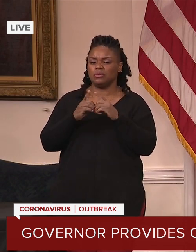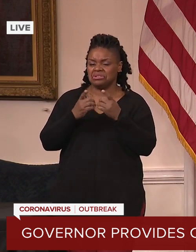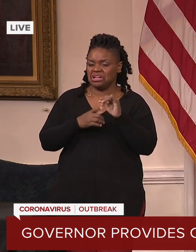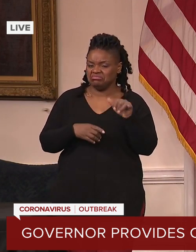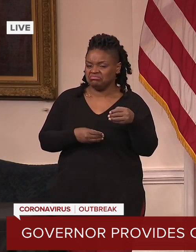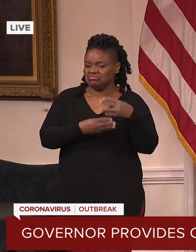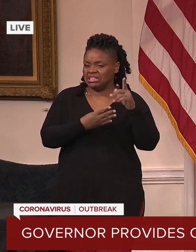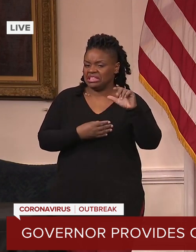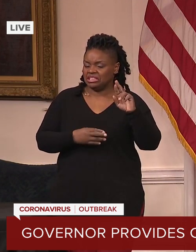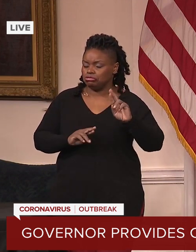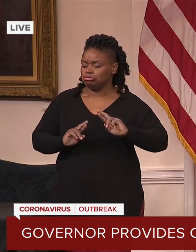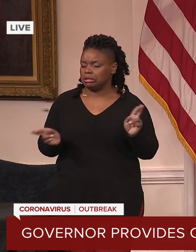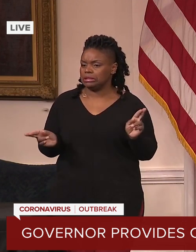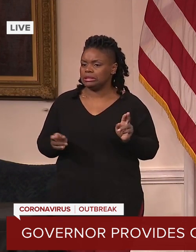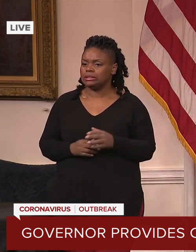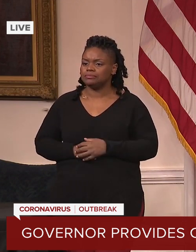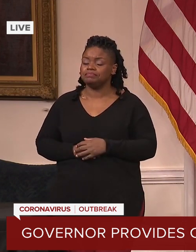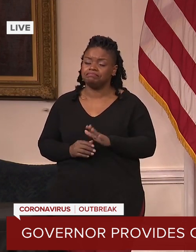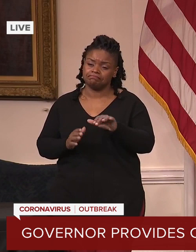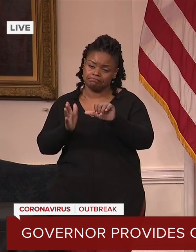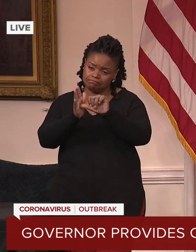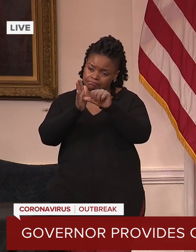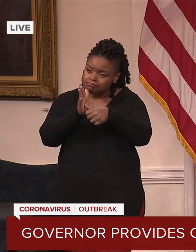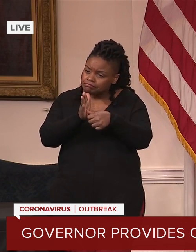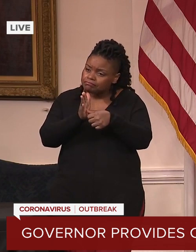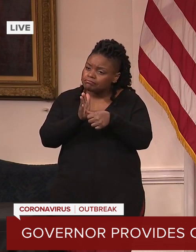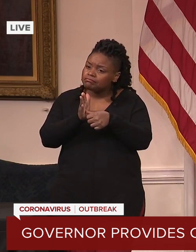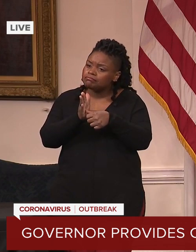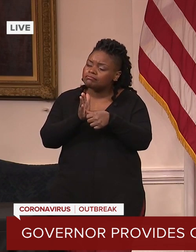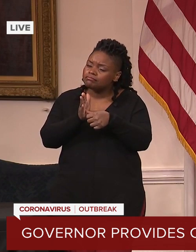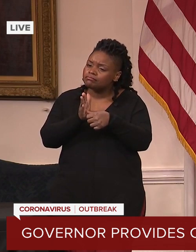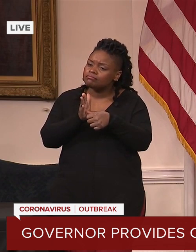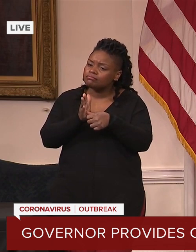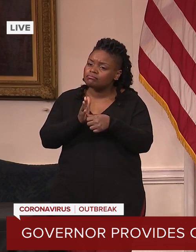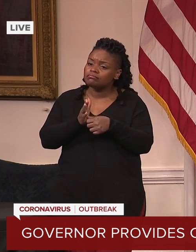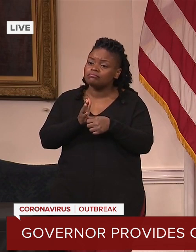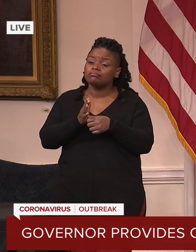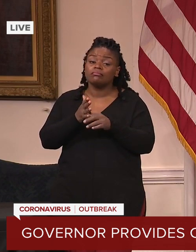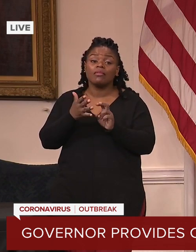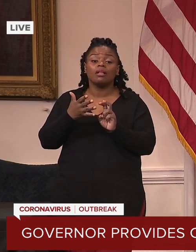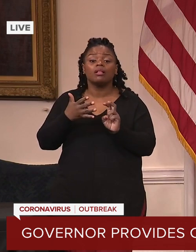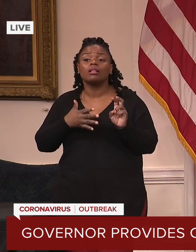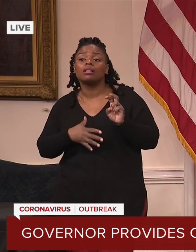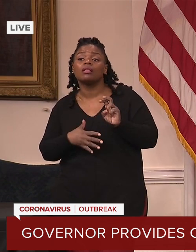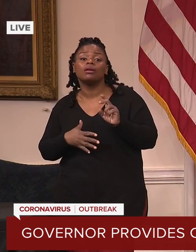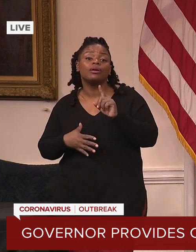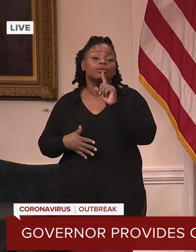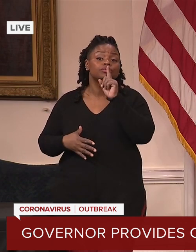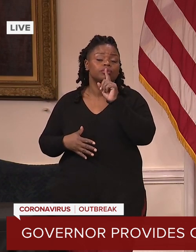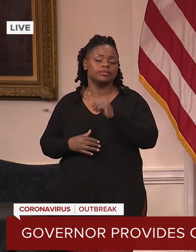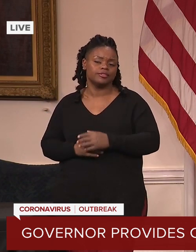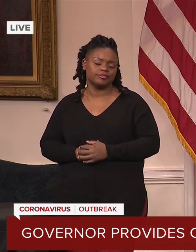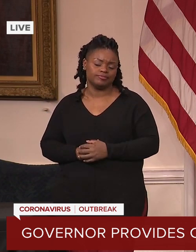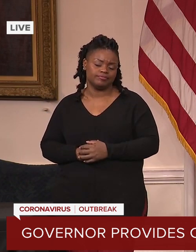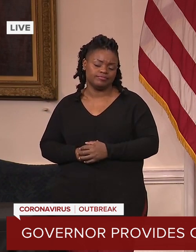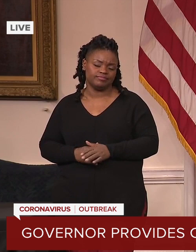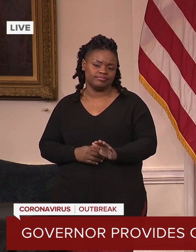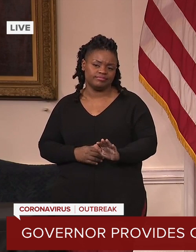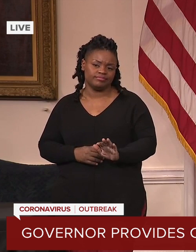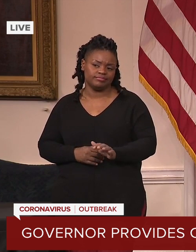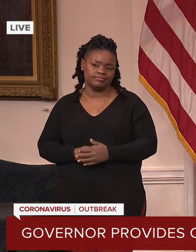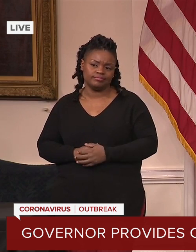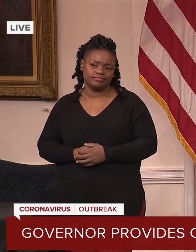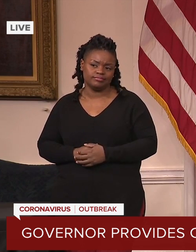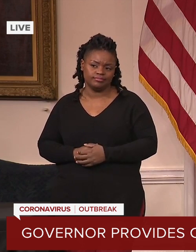emphasize that the unauthorized use of these private registration links that are intended for someone else and directed towards